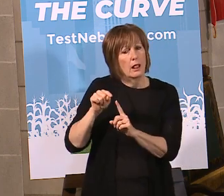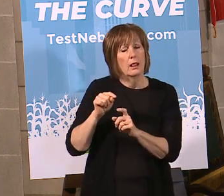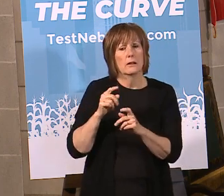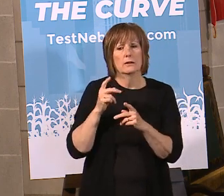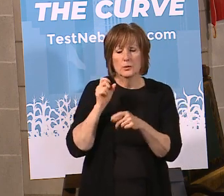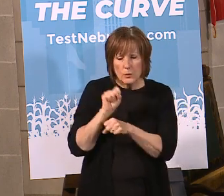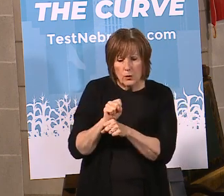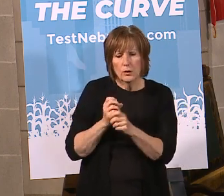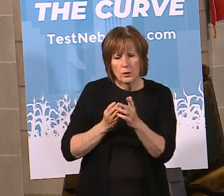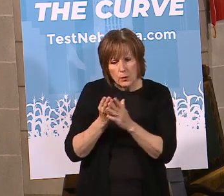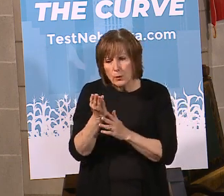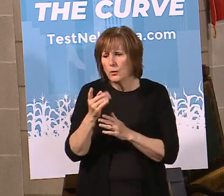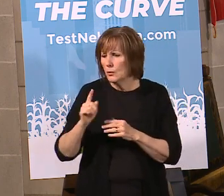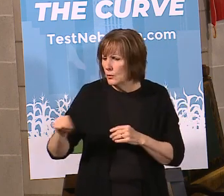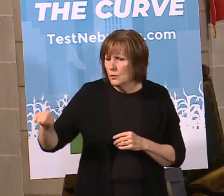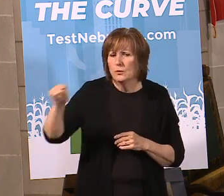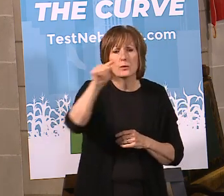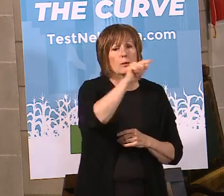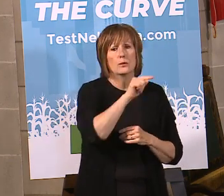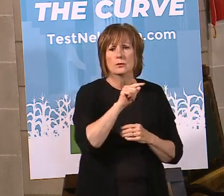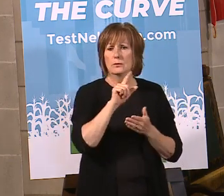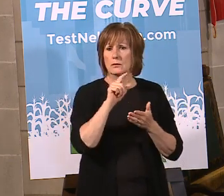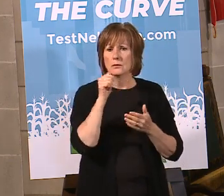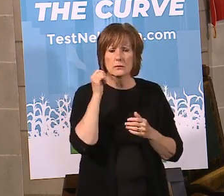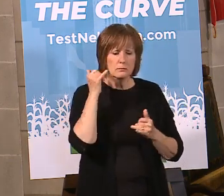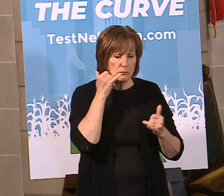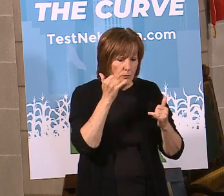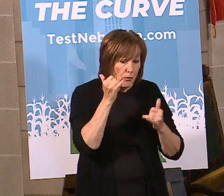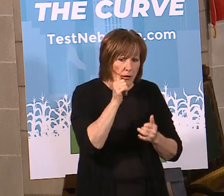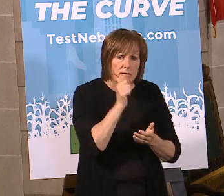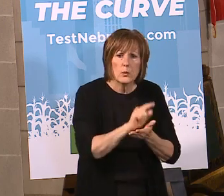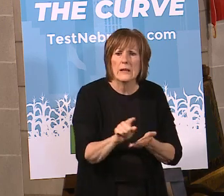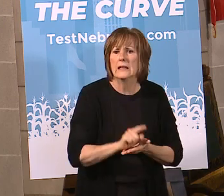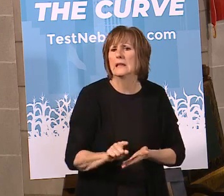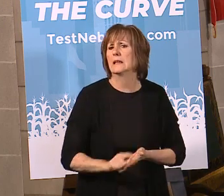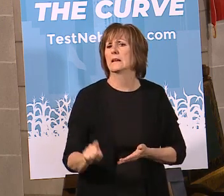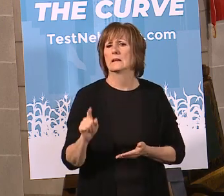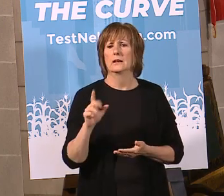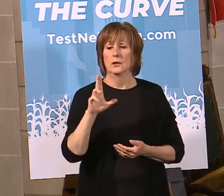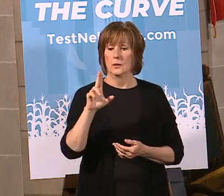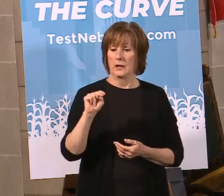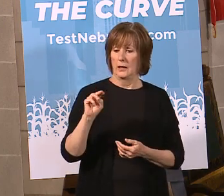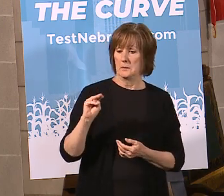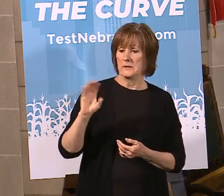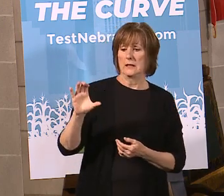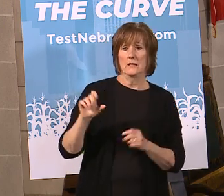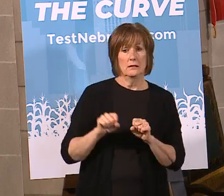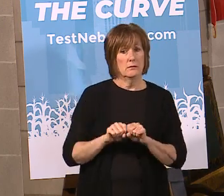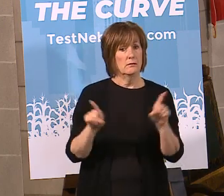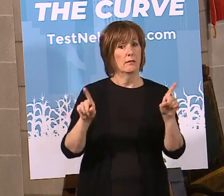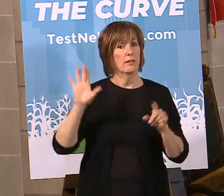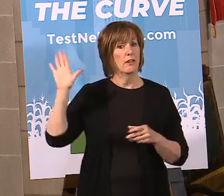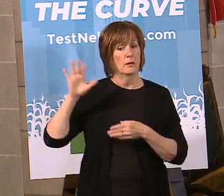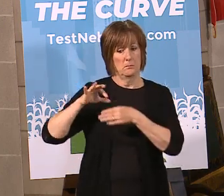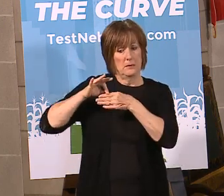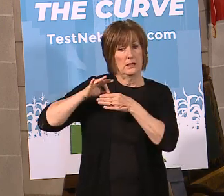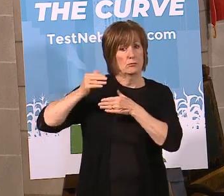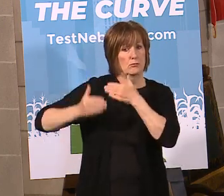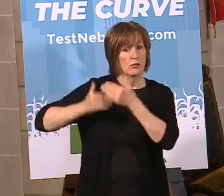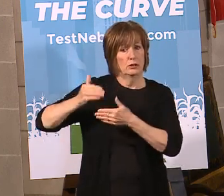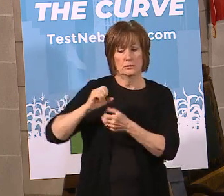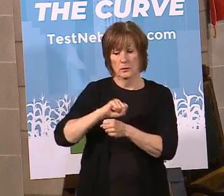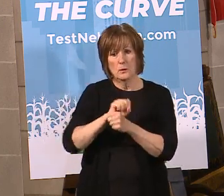all across the state. I have weekly phone calls with folks. know, UNMC has put out their meat processing